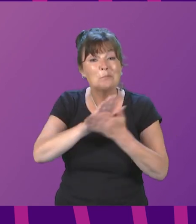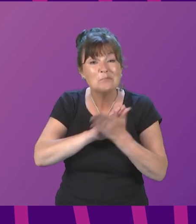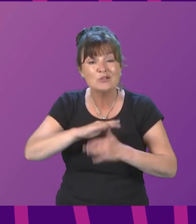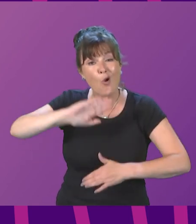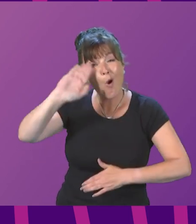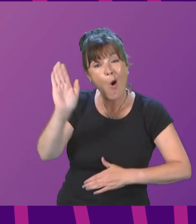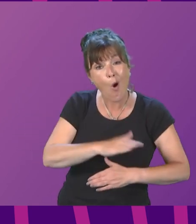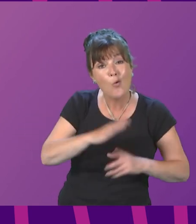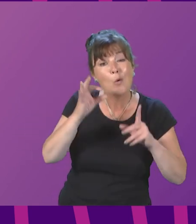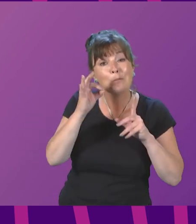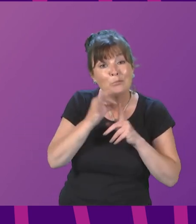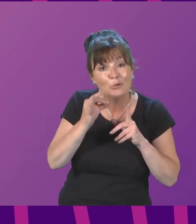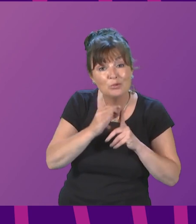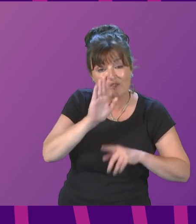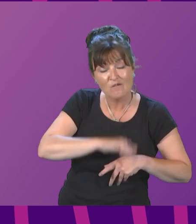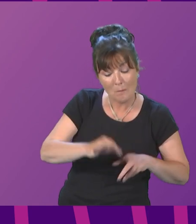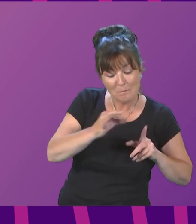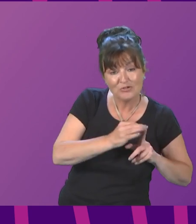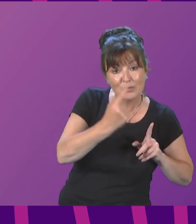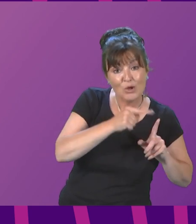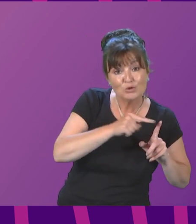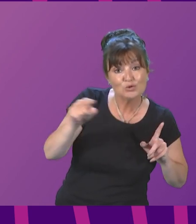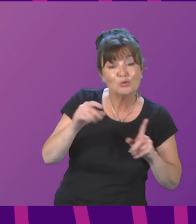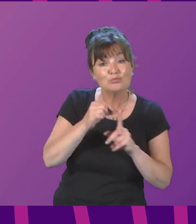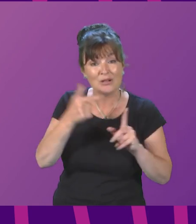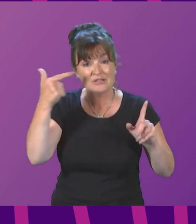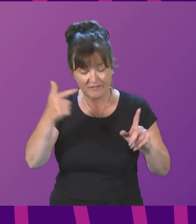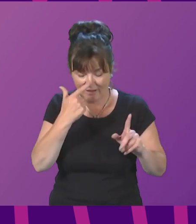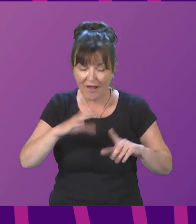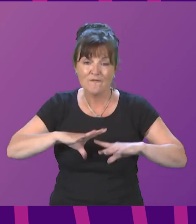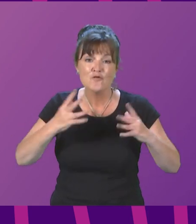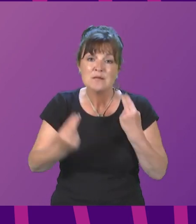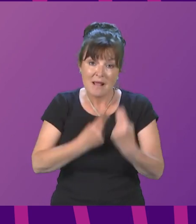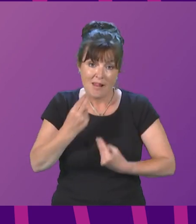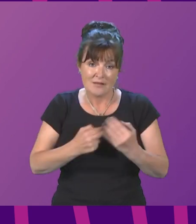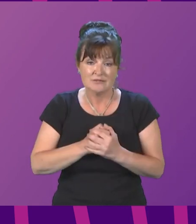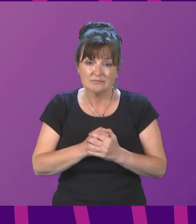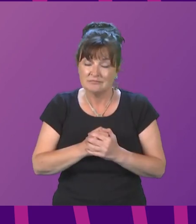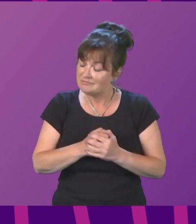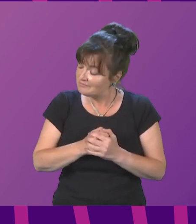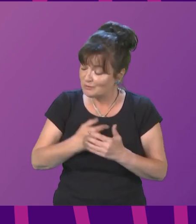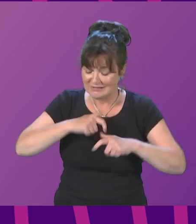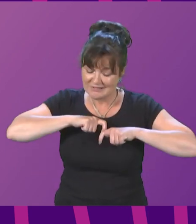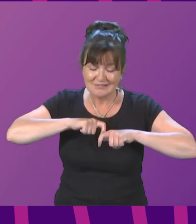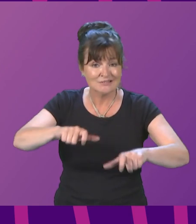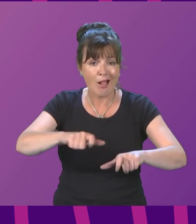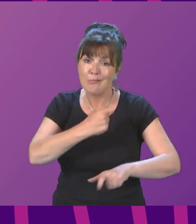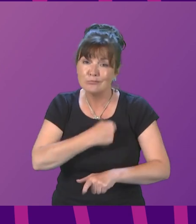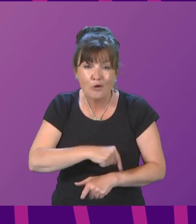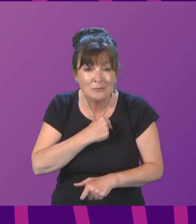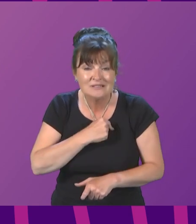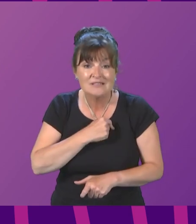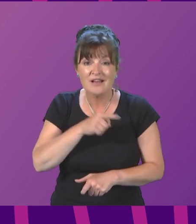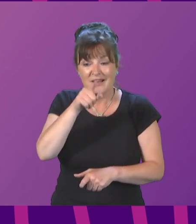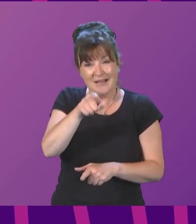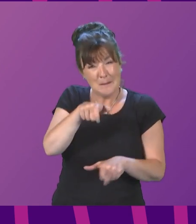pupils in primary six and seven. We will continue to keep the promise to children and families in and at the